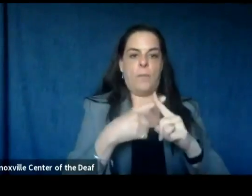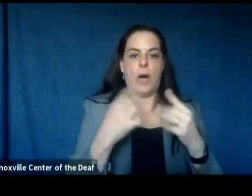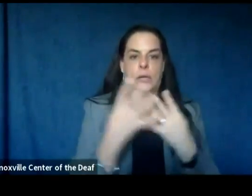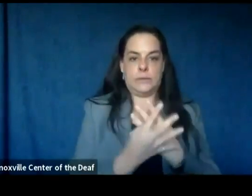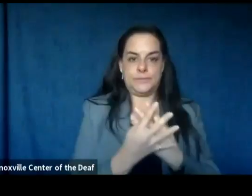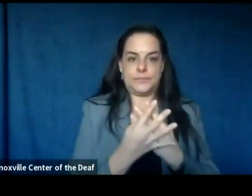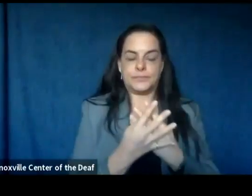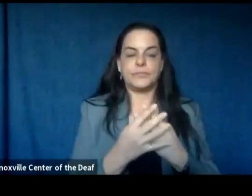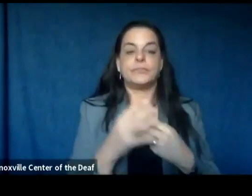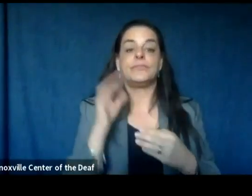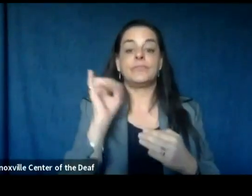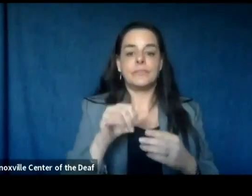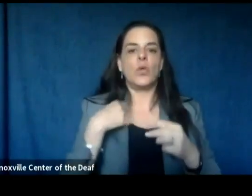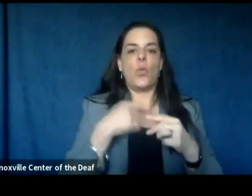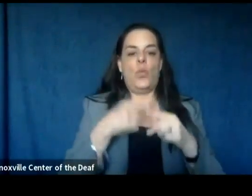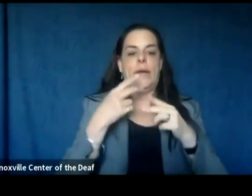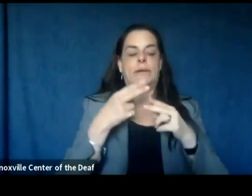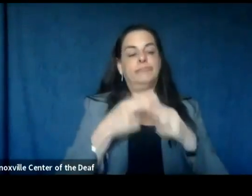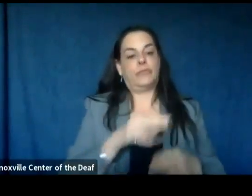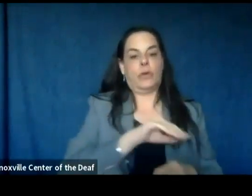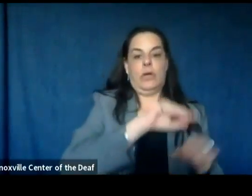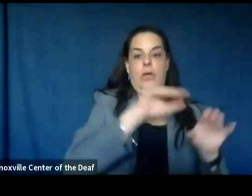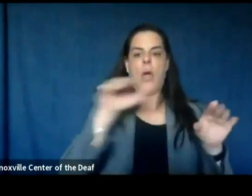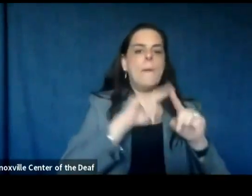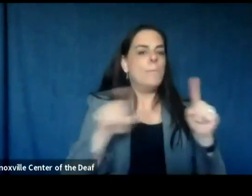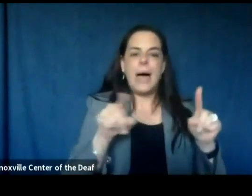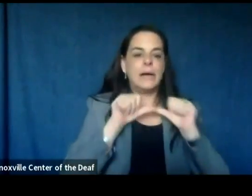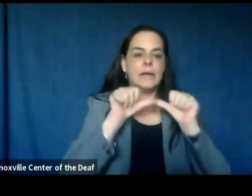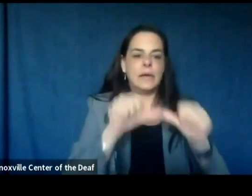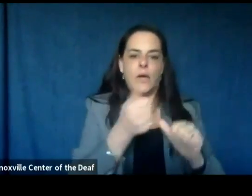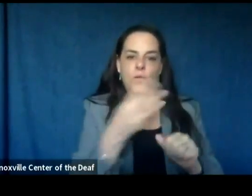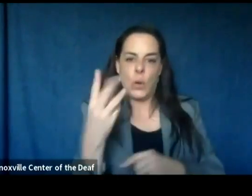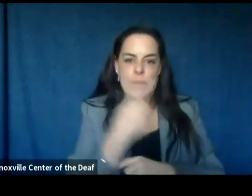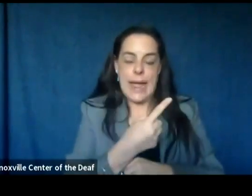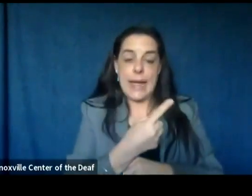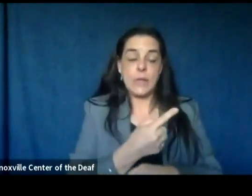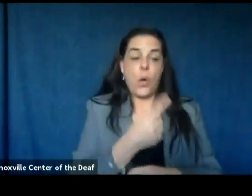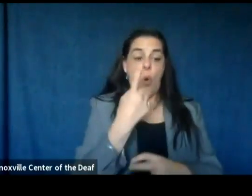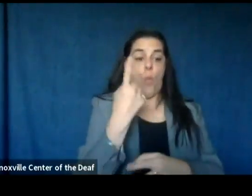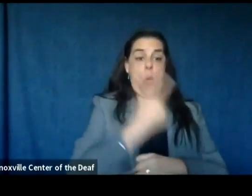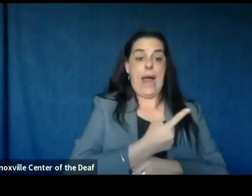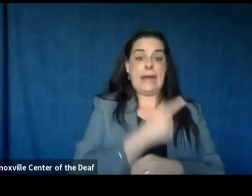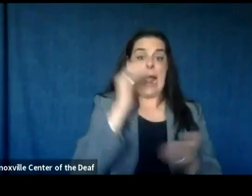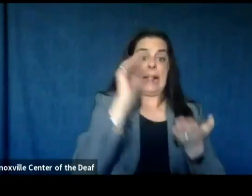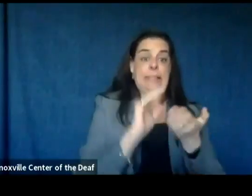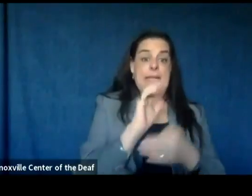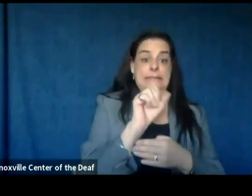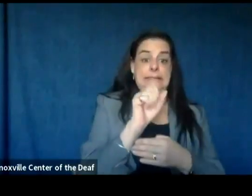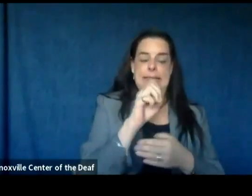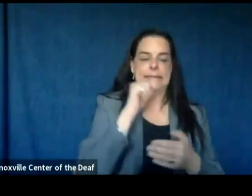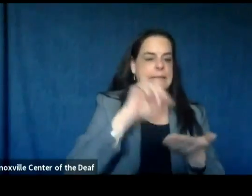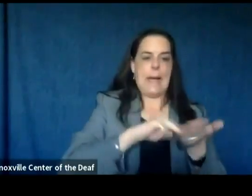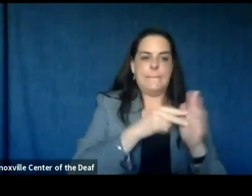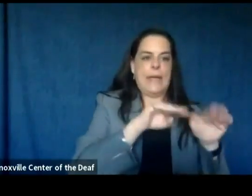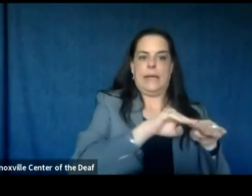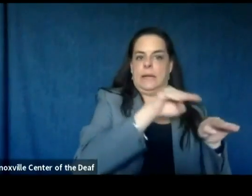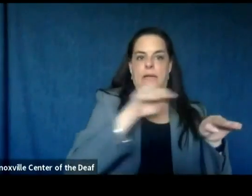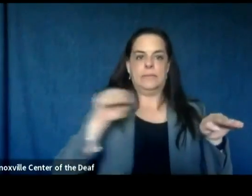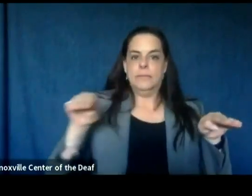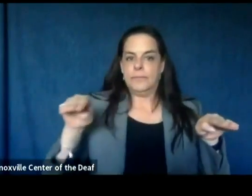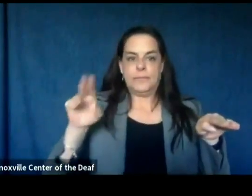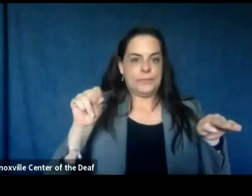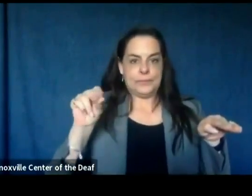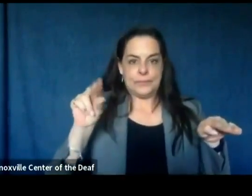flattening the curve but we need to see that for several days one day of fewer cases does not mean we flatten the curve at all um